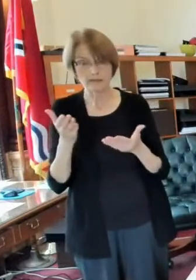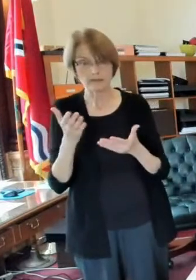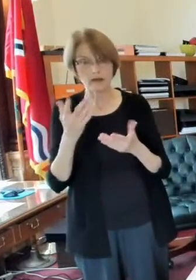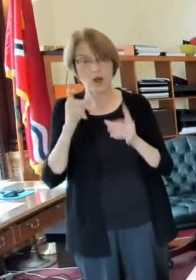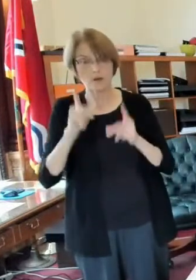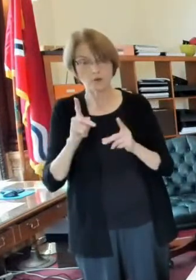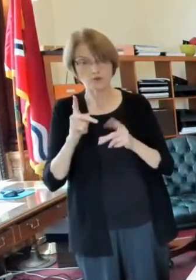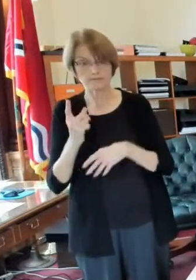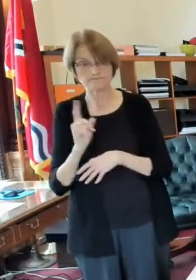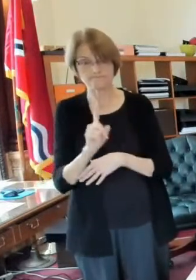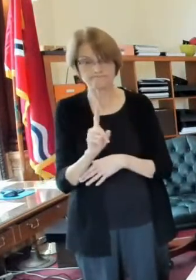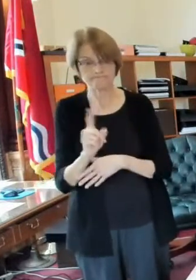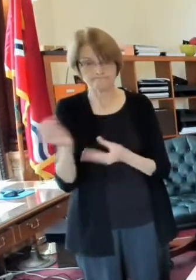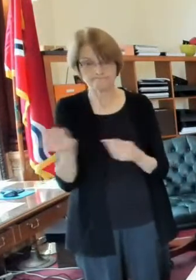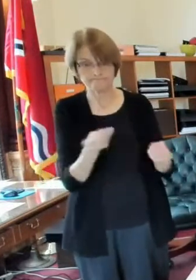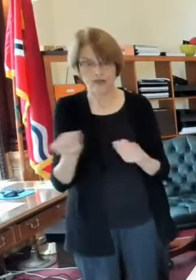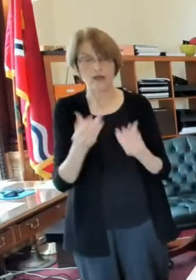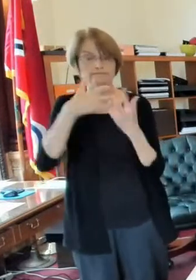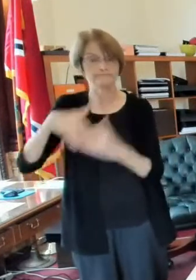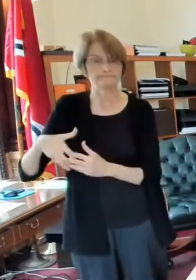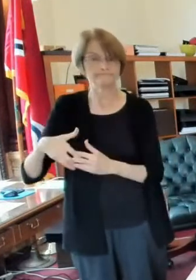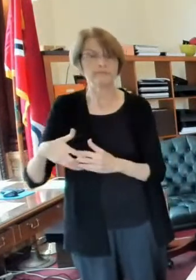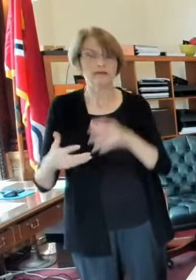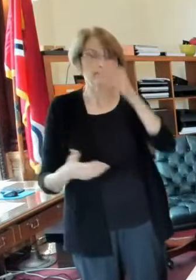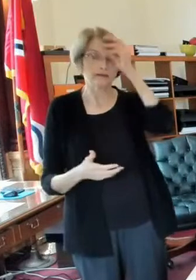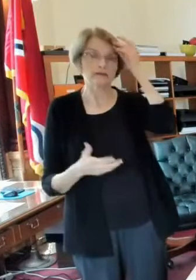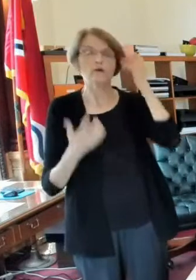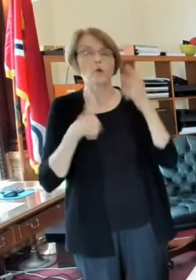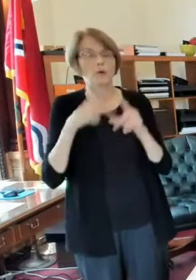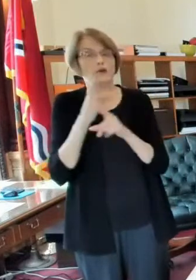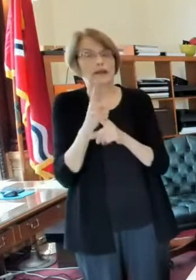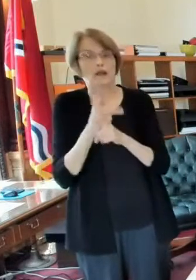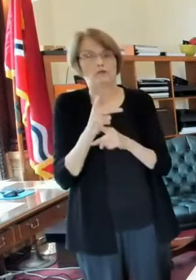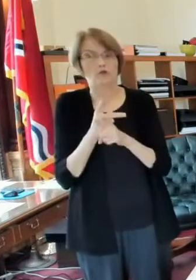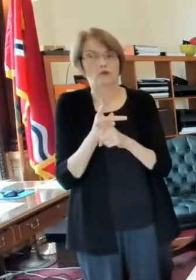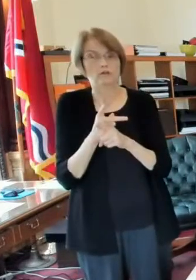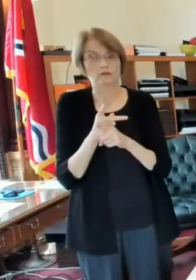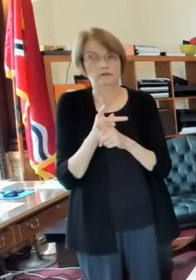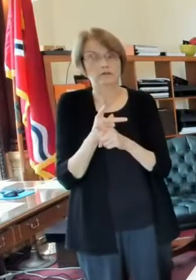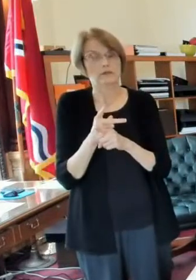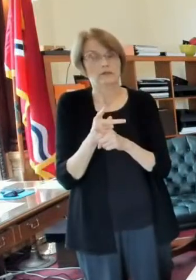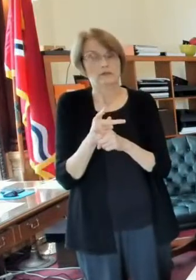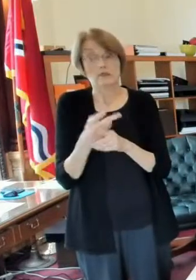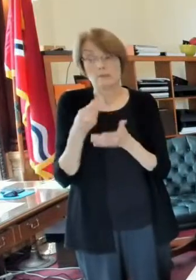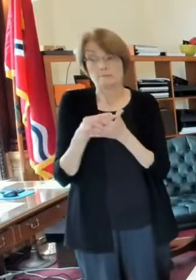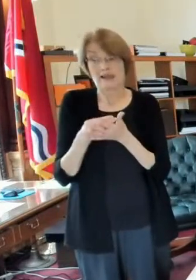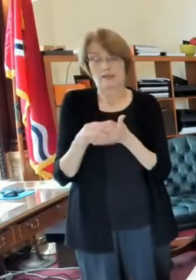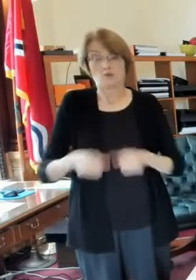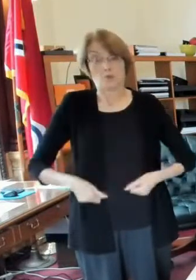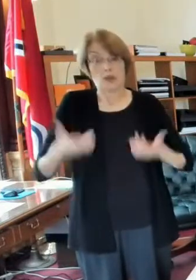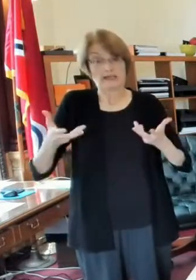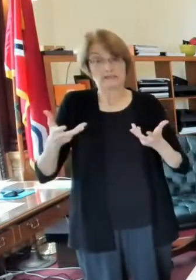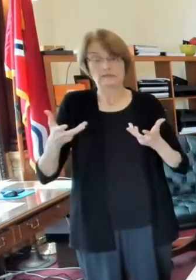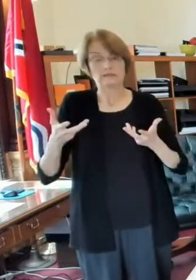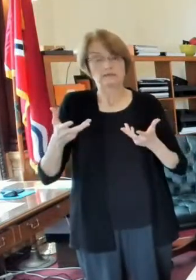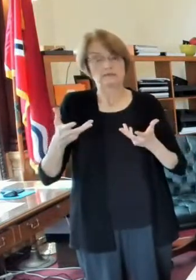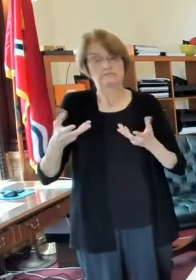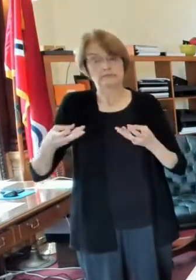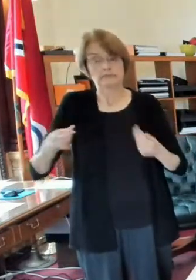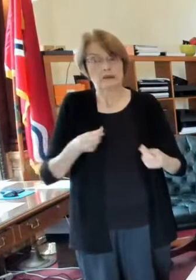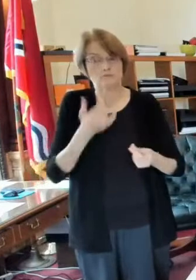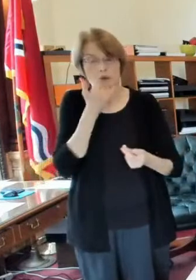it is uh you know we're we're being careful that this money is not being wasted or or spent inappropriately